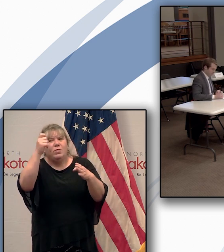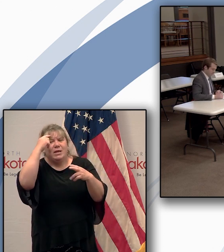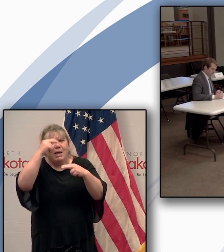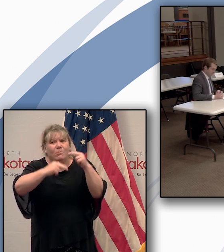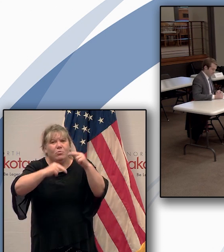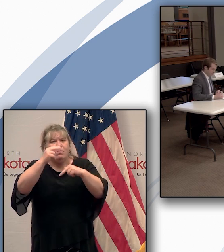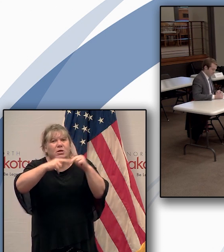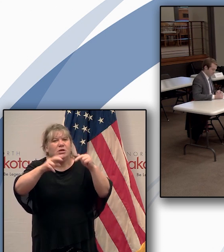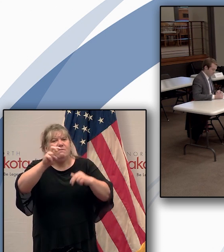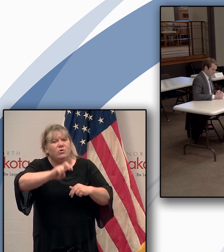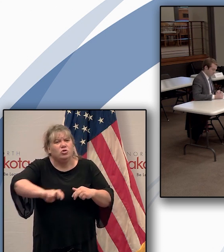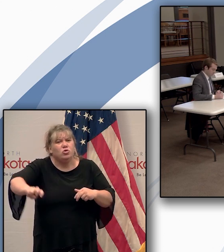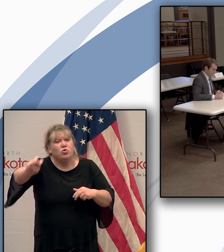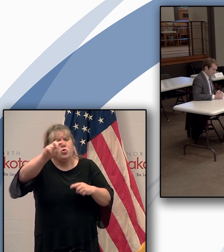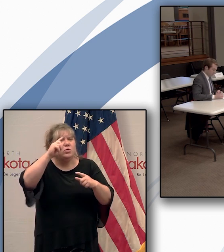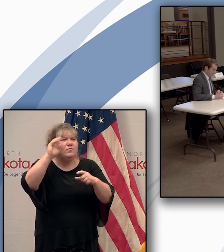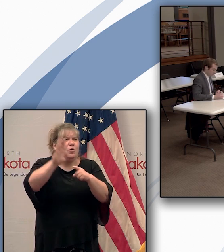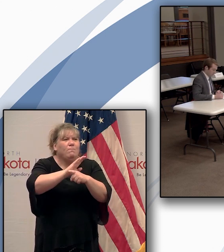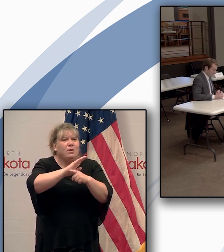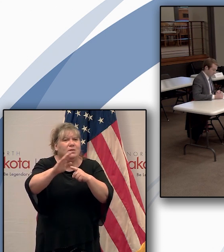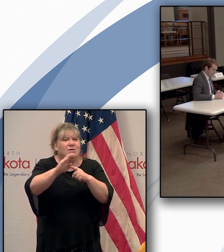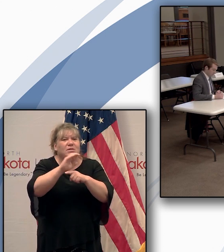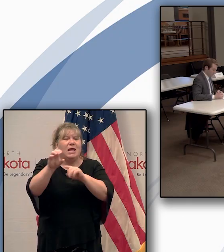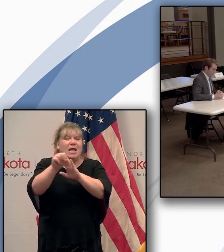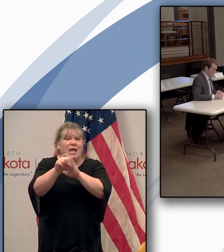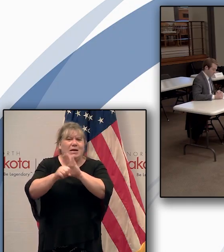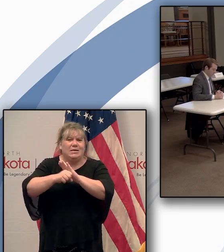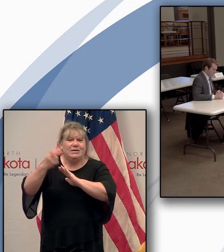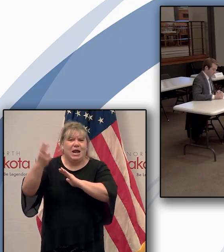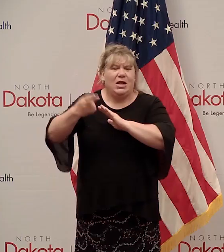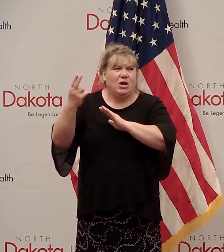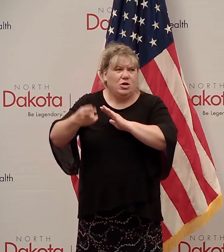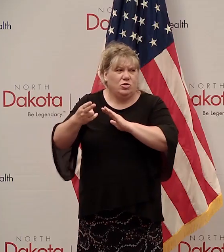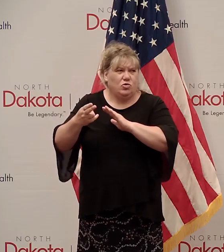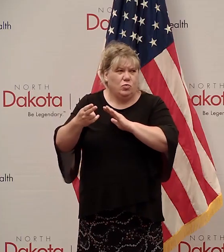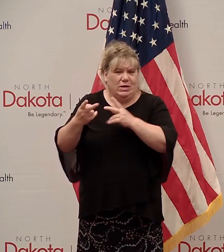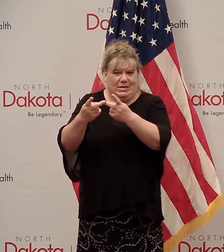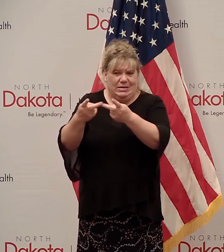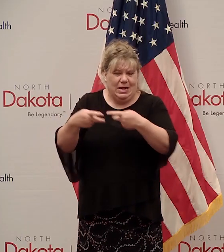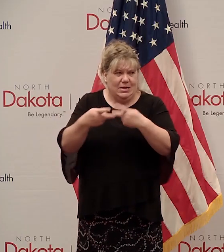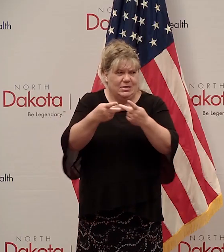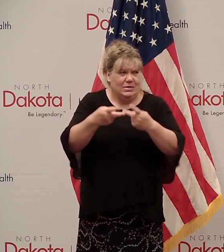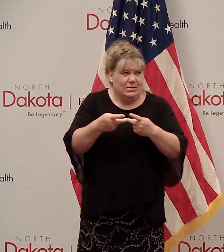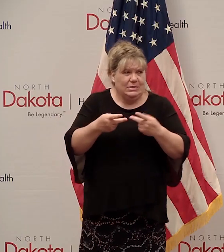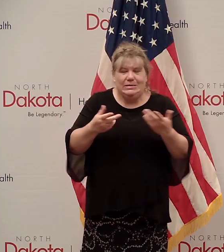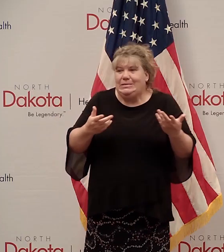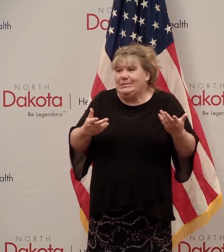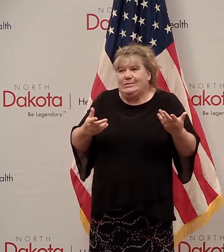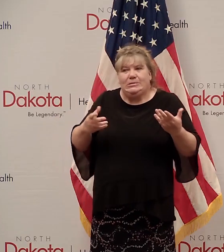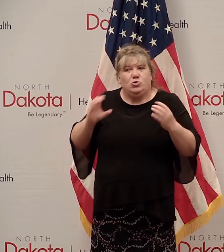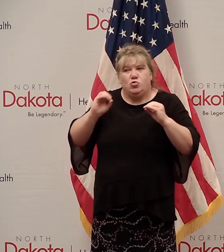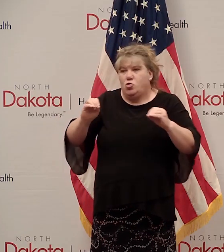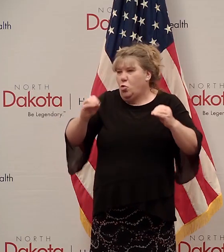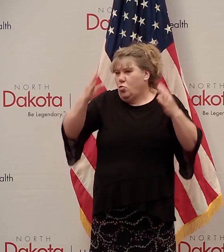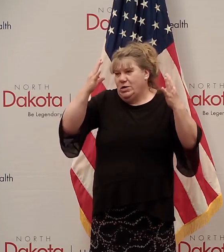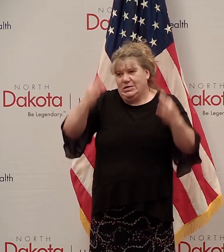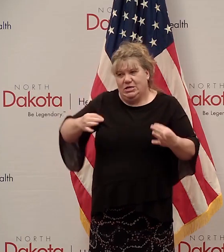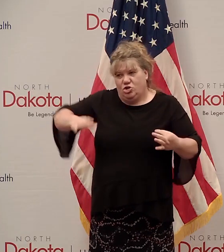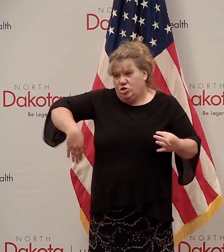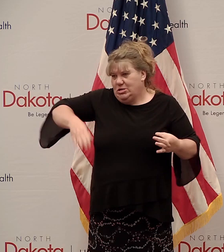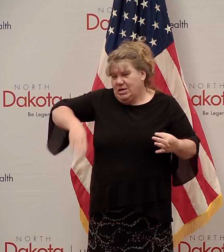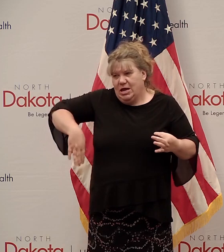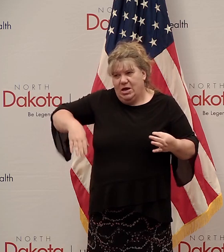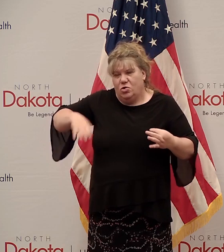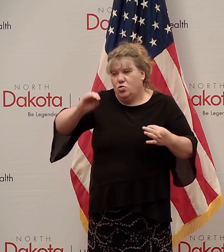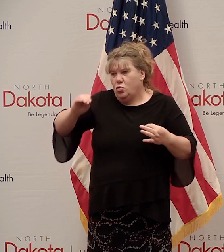tours or business as well as state historic sites? I have no announcements to make on that today, Eric.